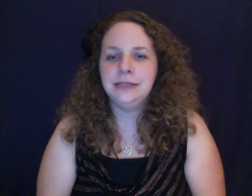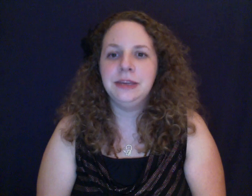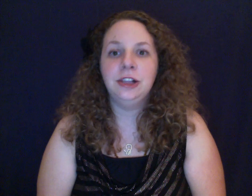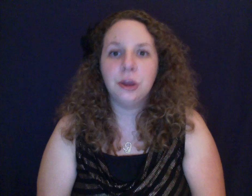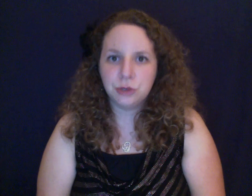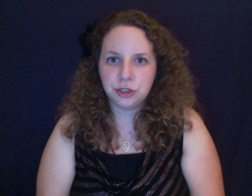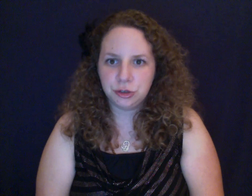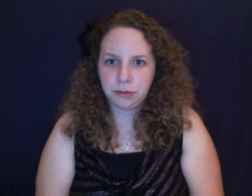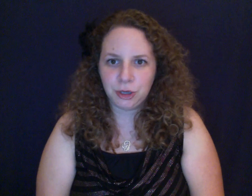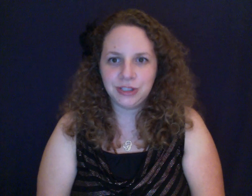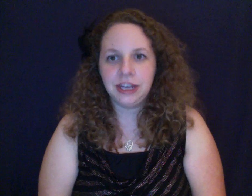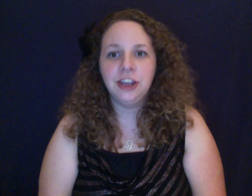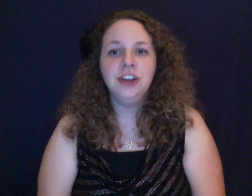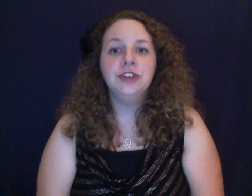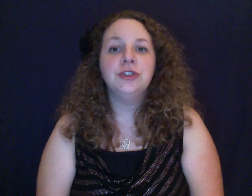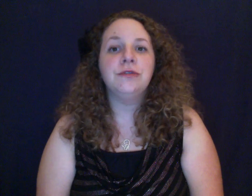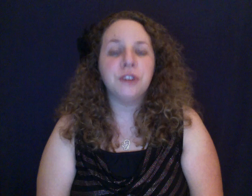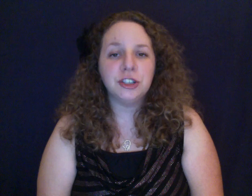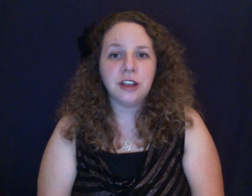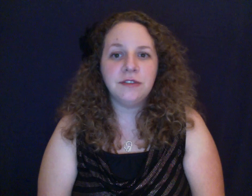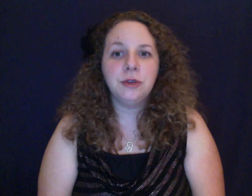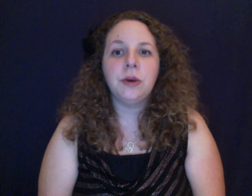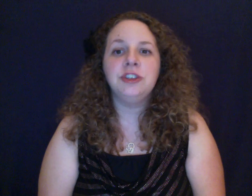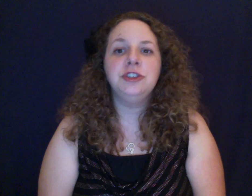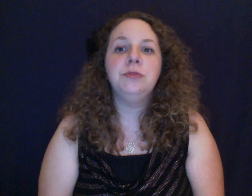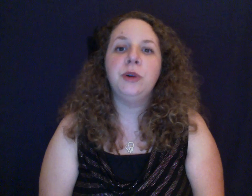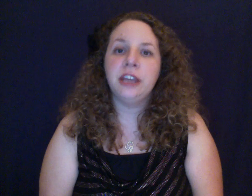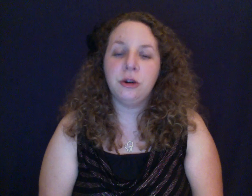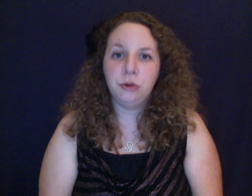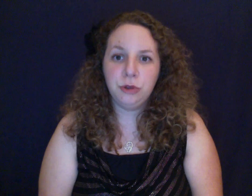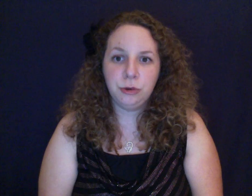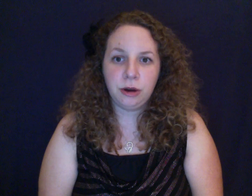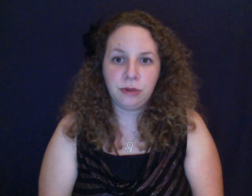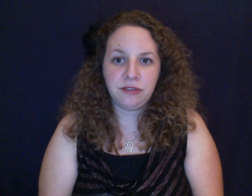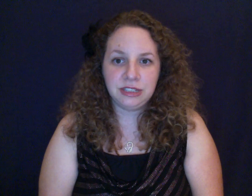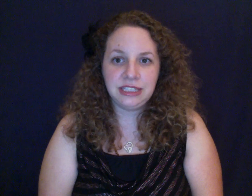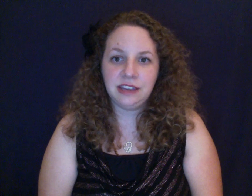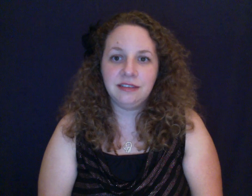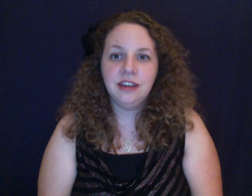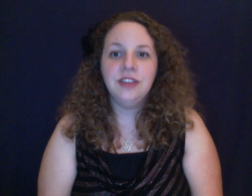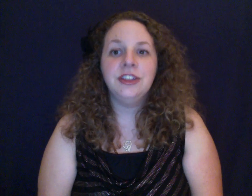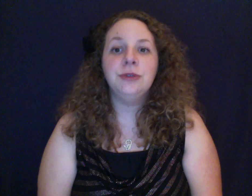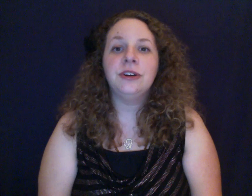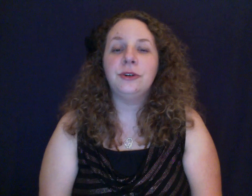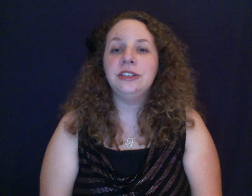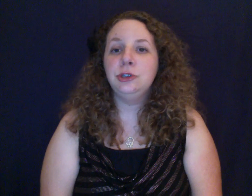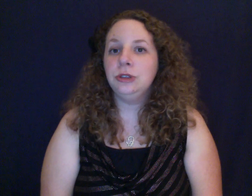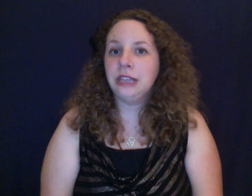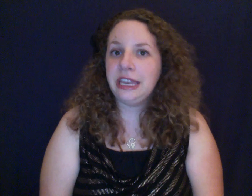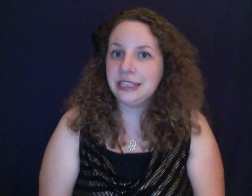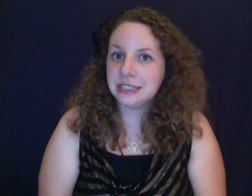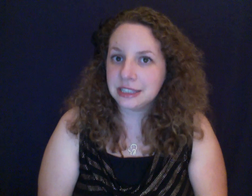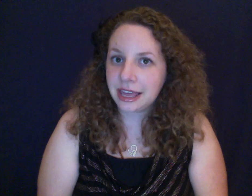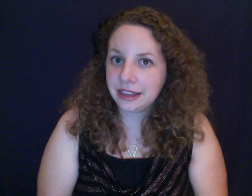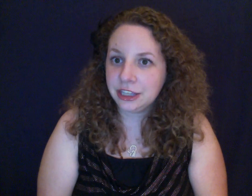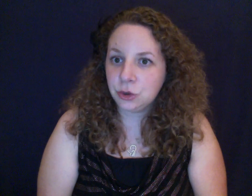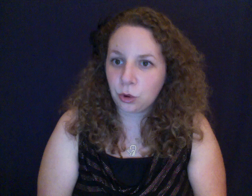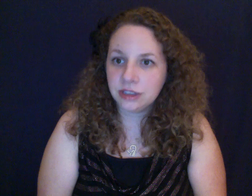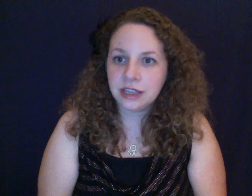to be closer to a person. So first off, you want to point out who you are referencing. Then you are going to lean slightly towards that